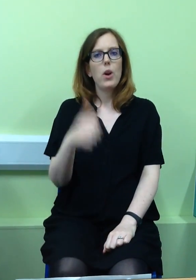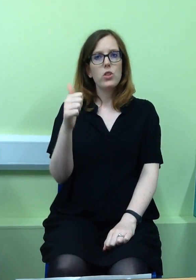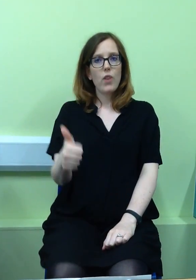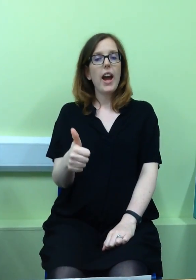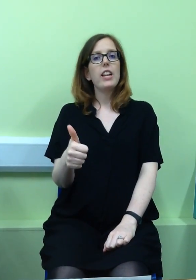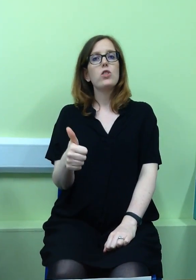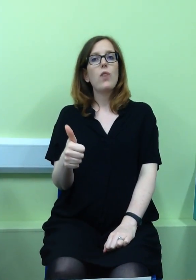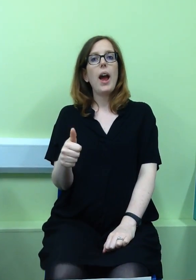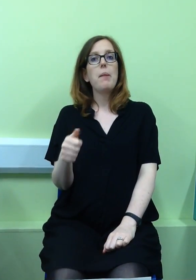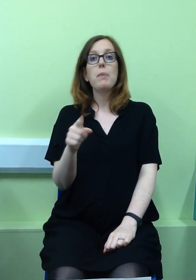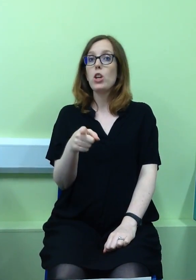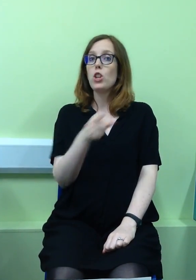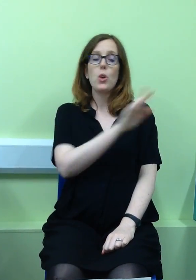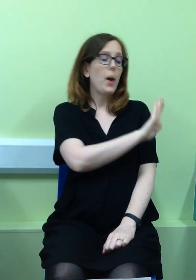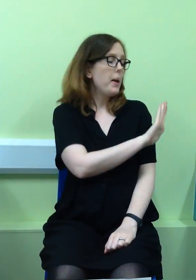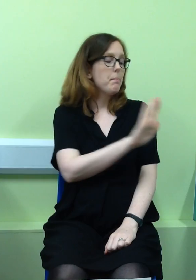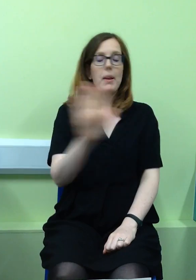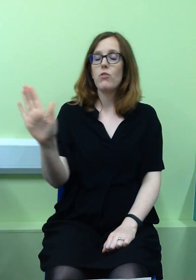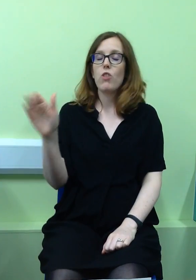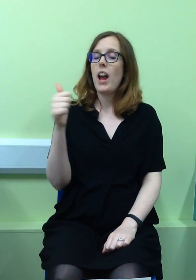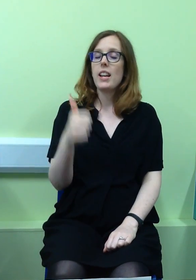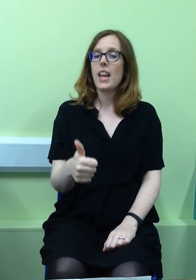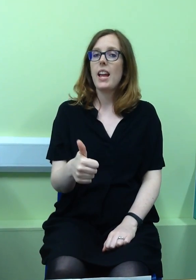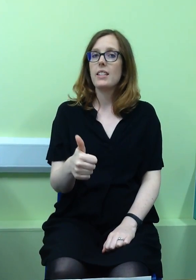what's right is right, but you ain't been right yet.